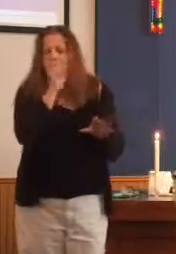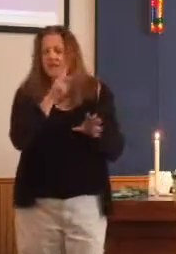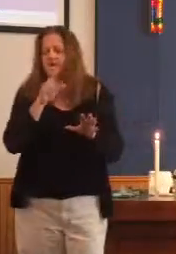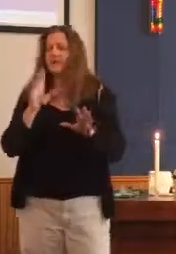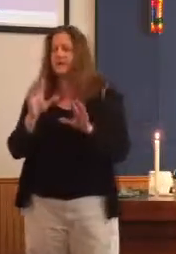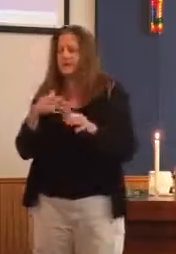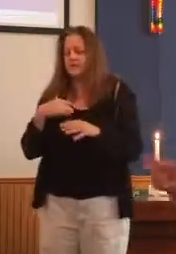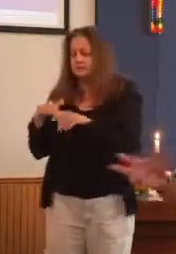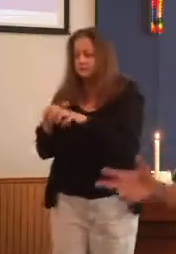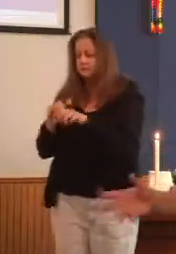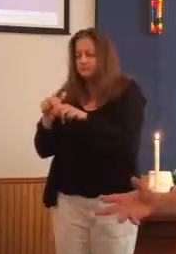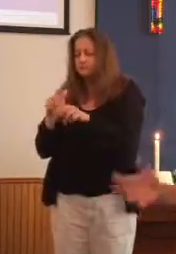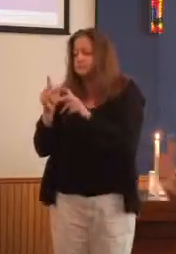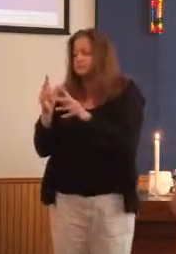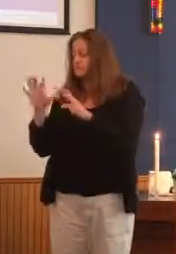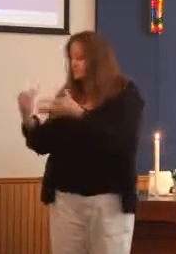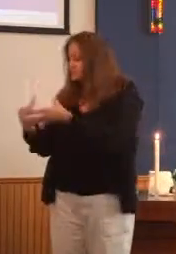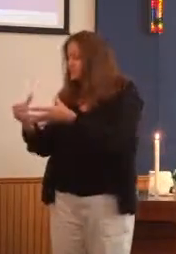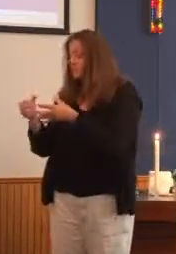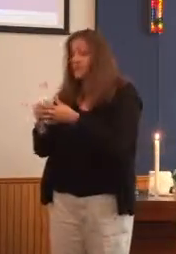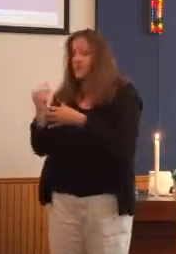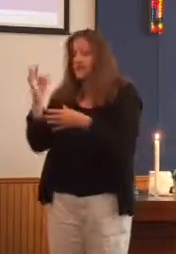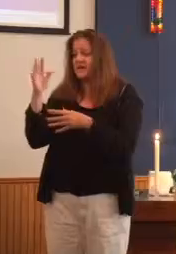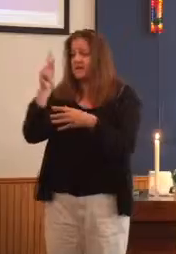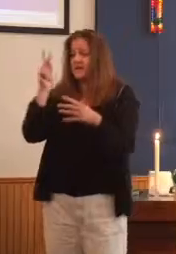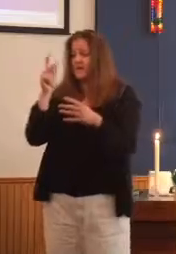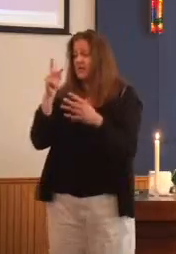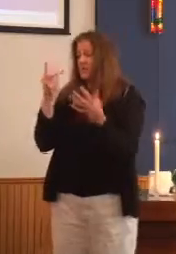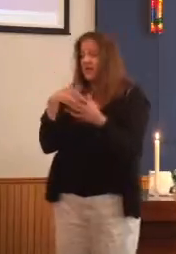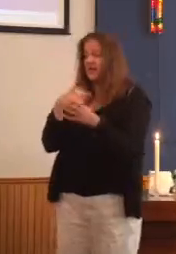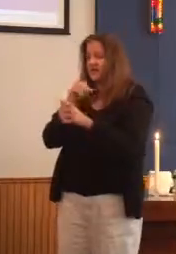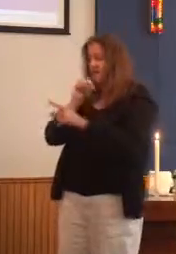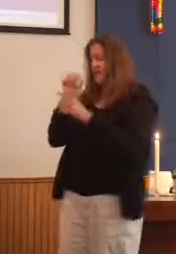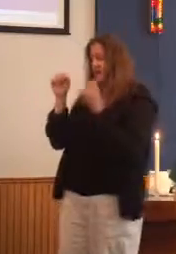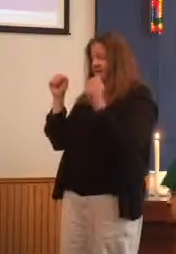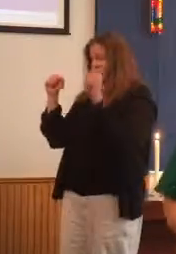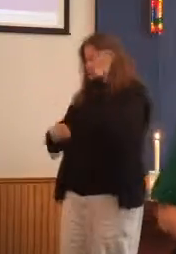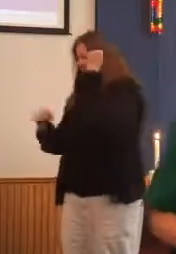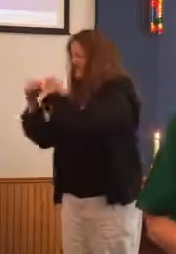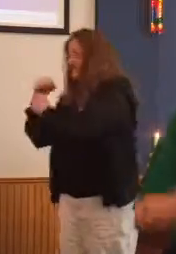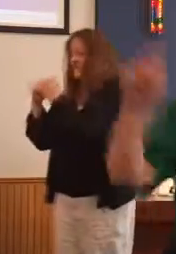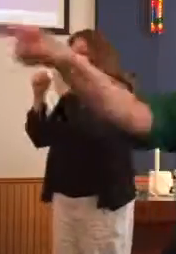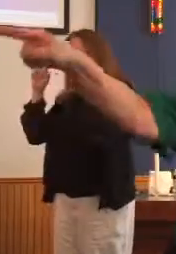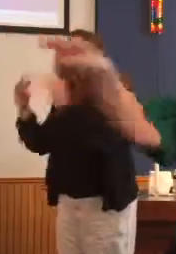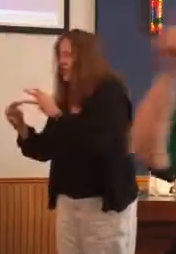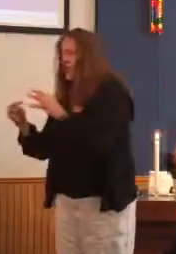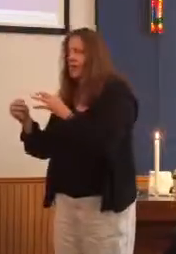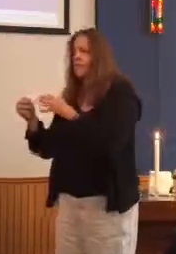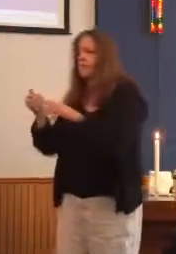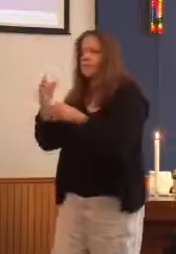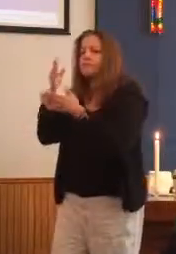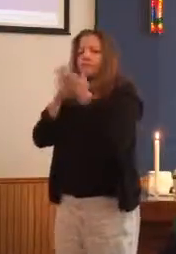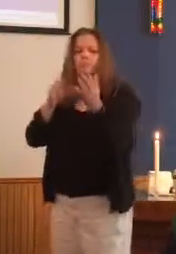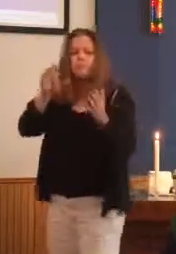You know, if the tribe is under attack, you know, somebody has to say, you go this way and you go that way.